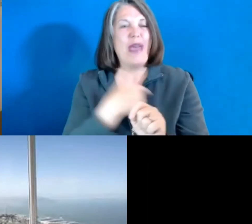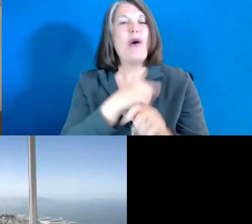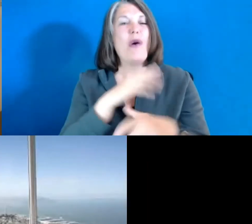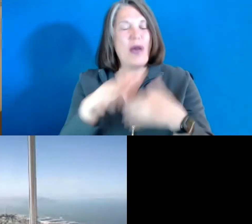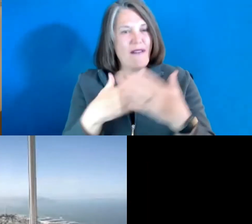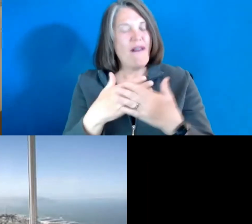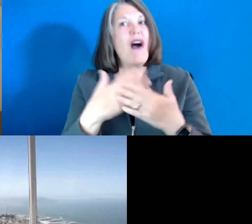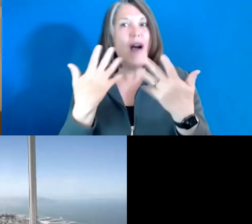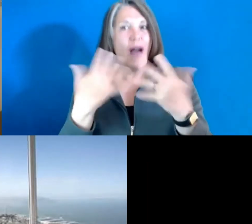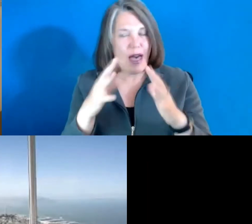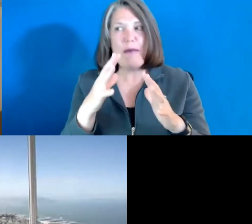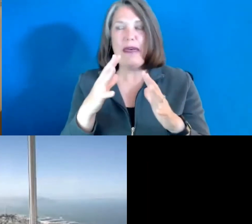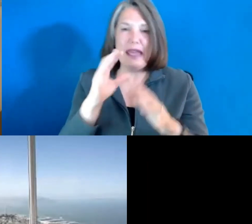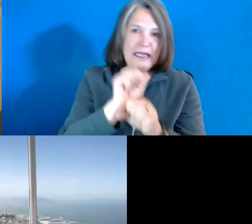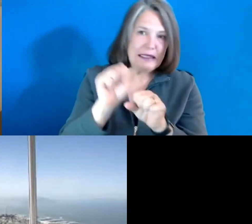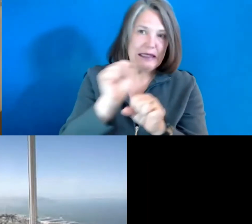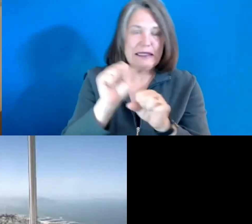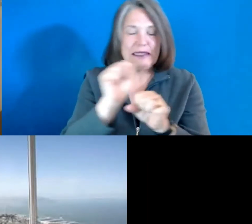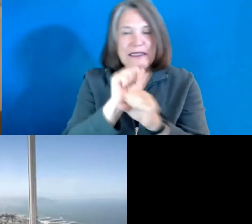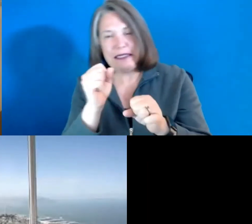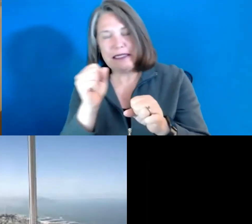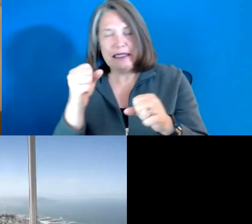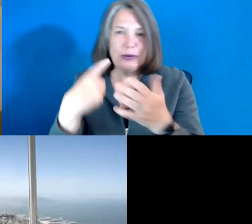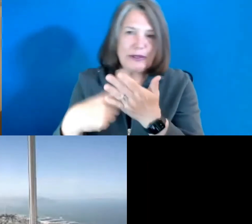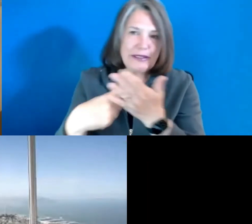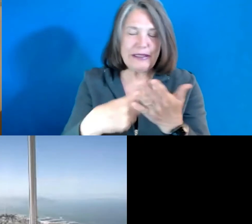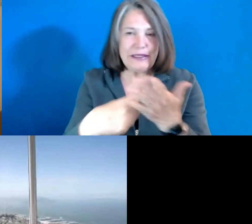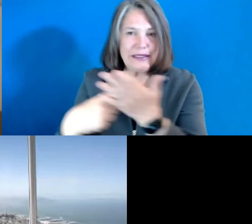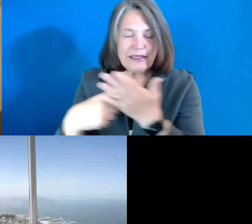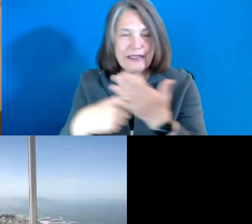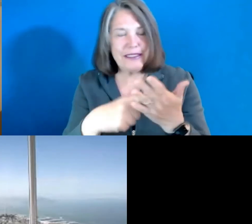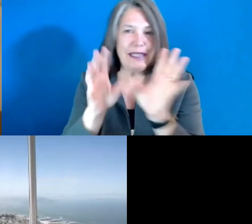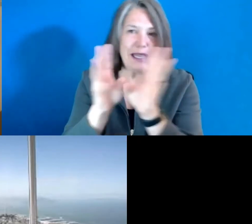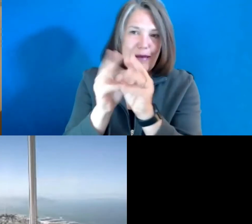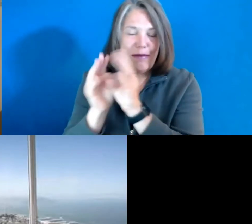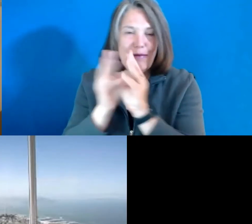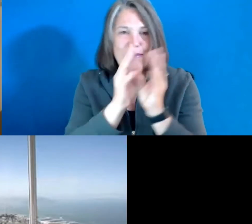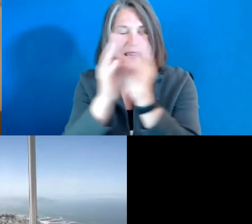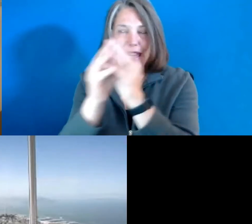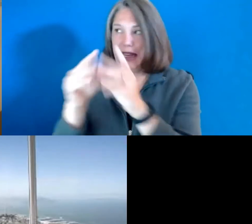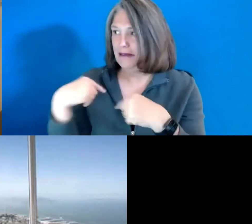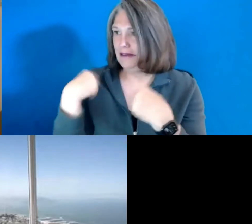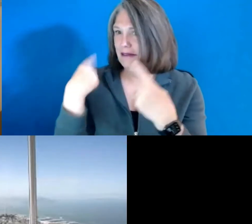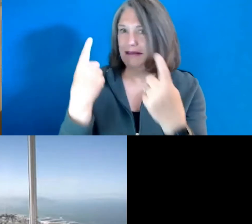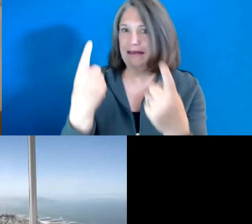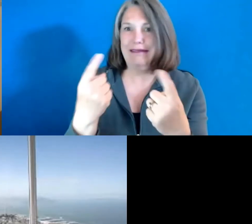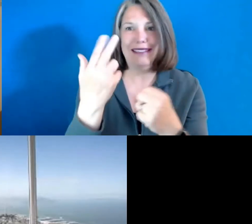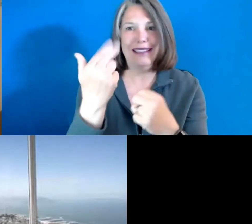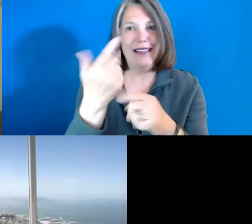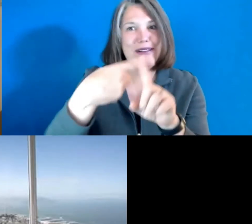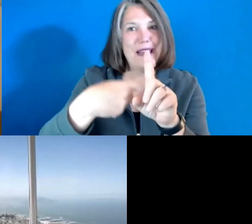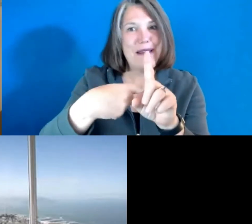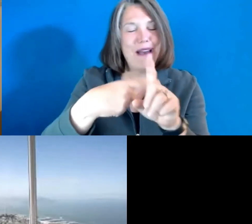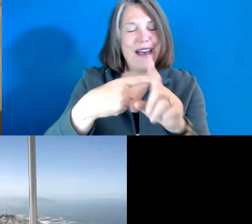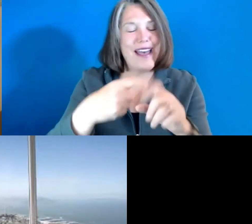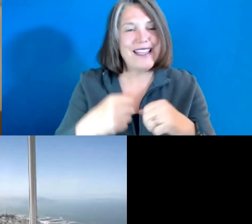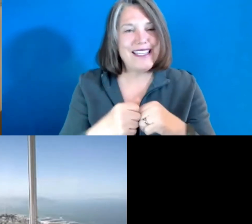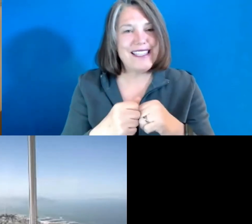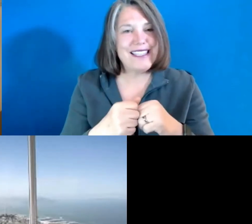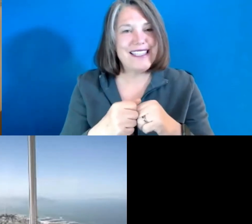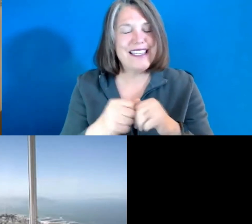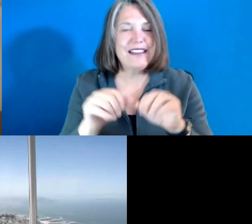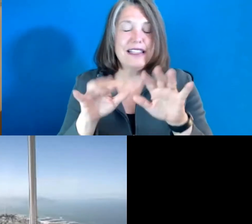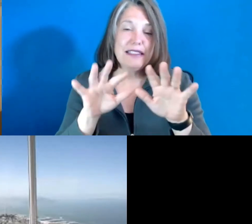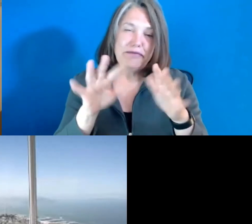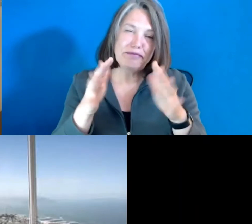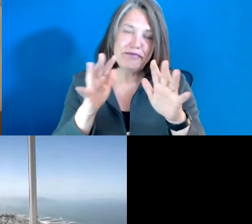kinds of virtual convenings over the past, especially over the past 13 months, somewhat sadly